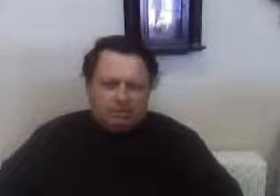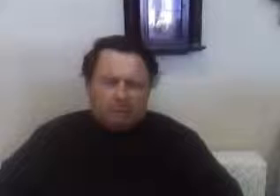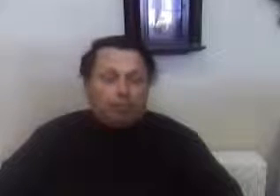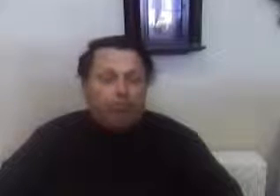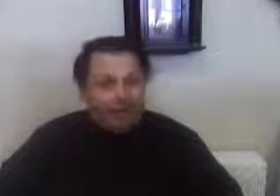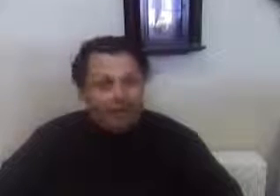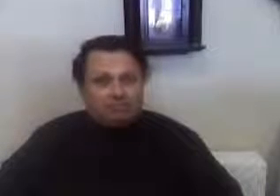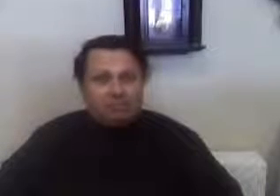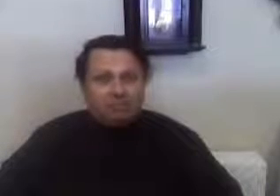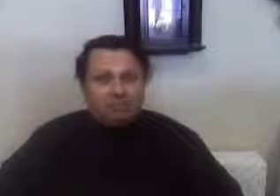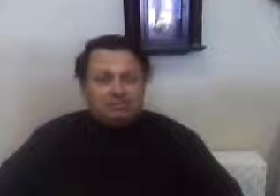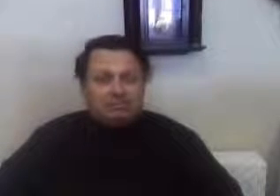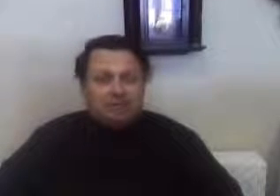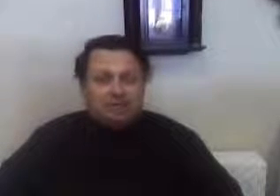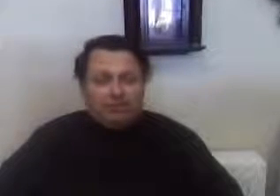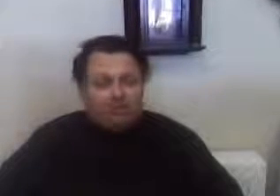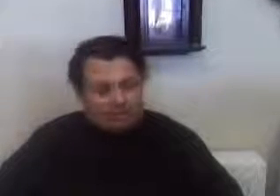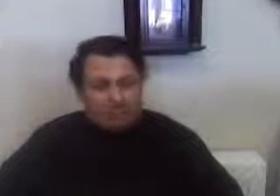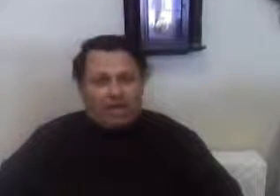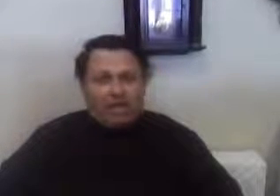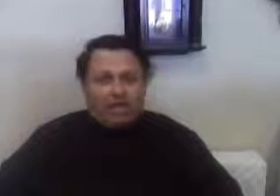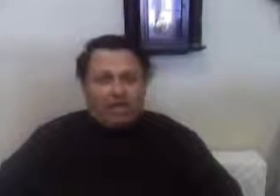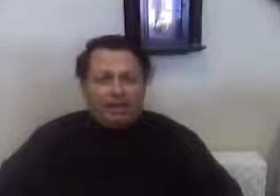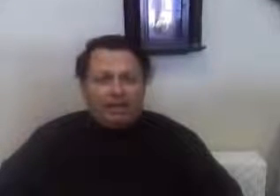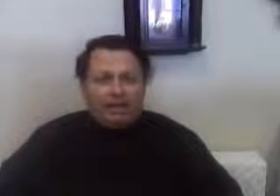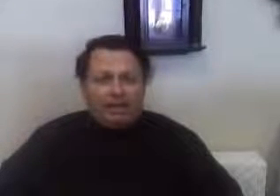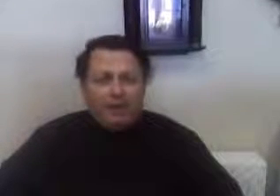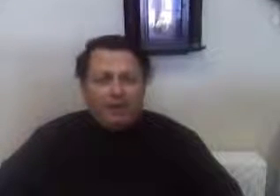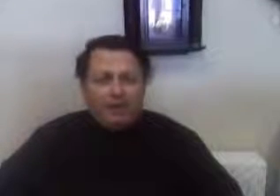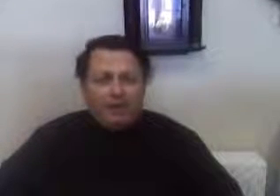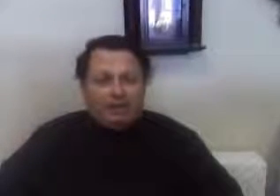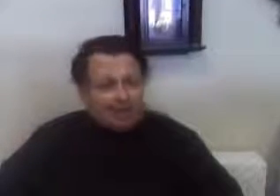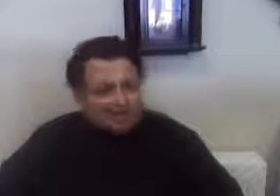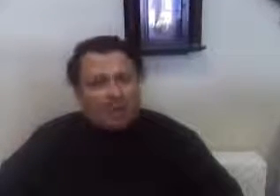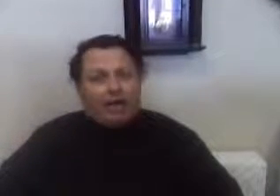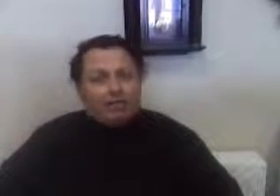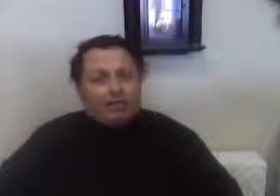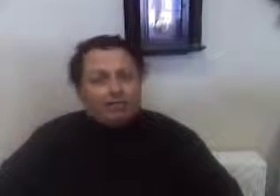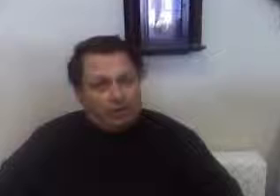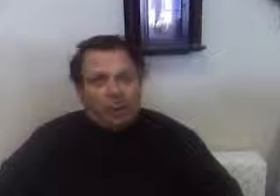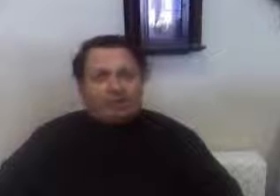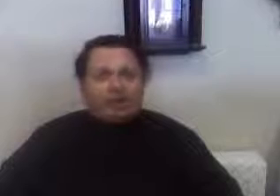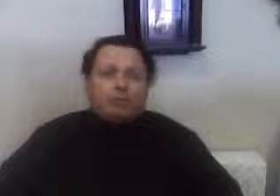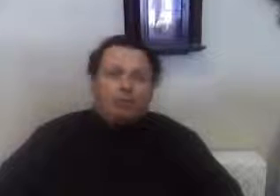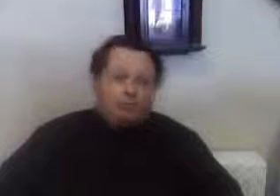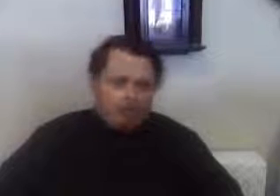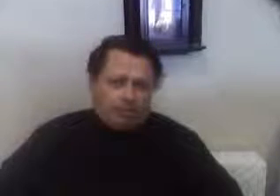The bottom of your society is the top of your economic growth.